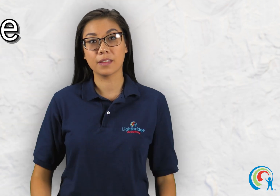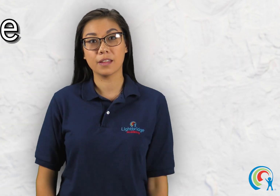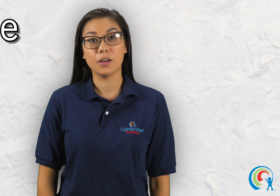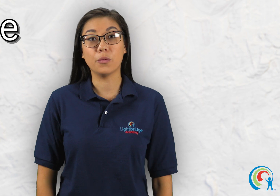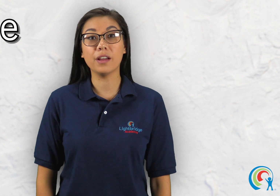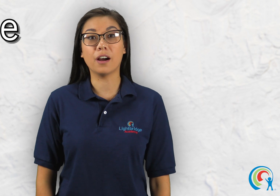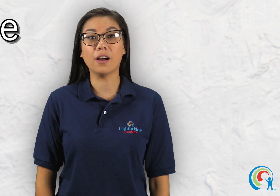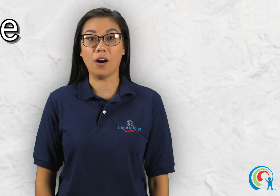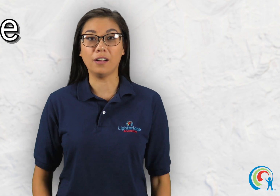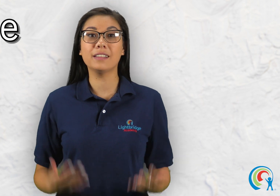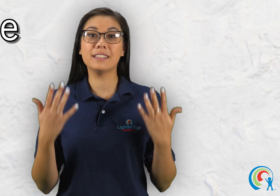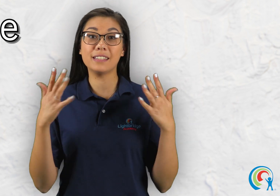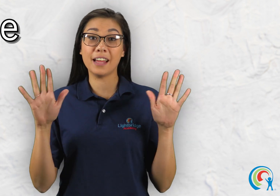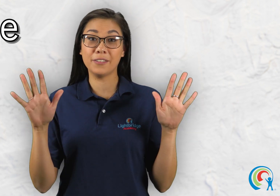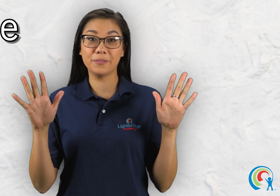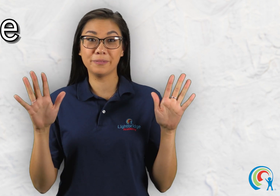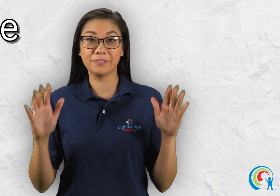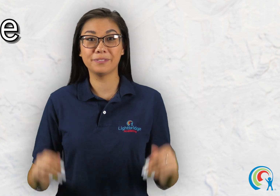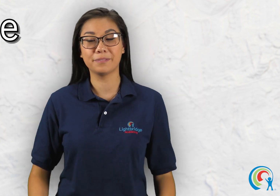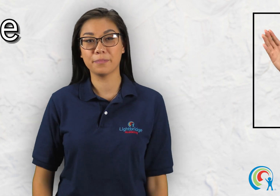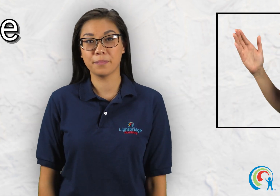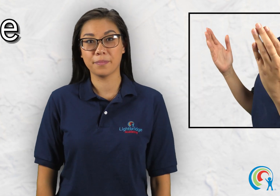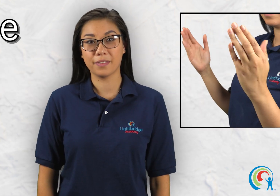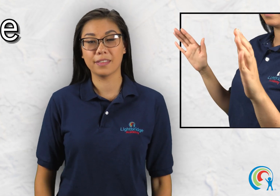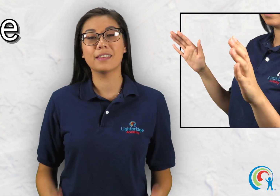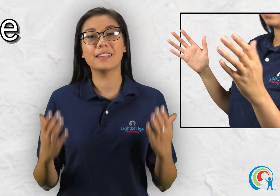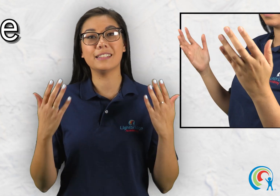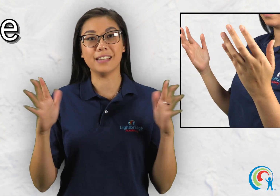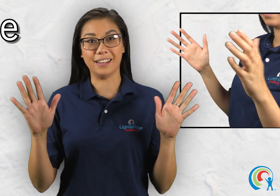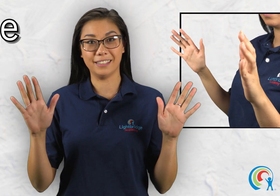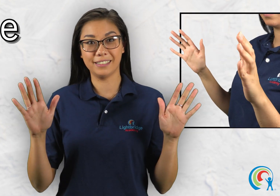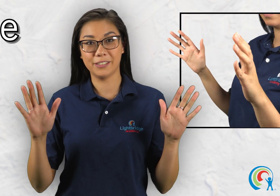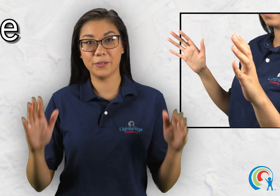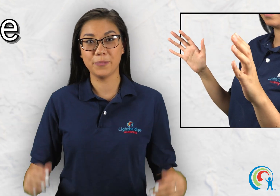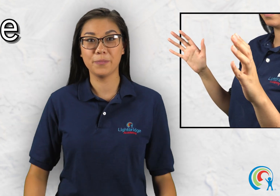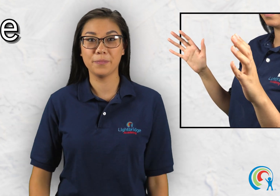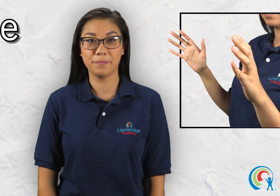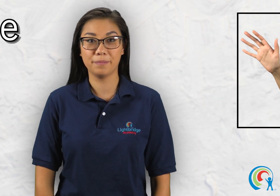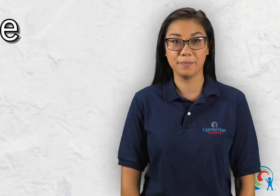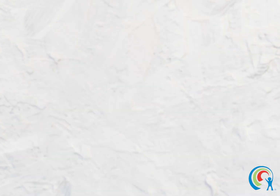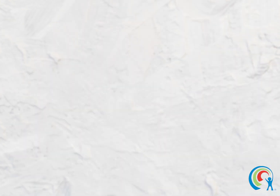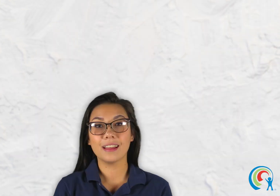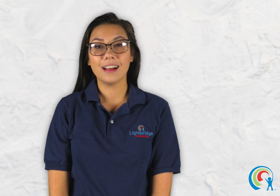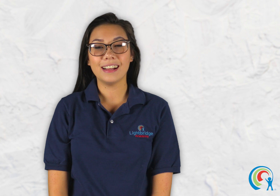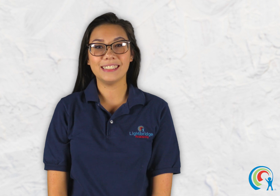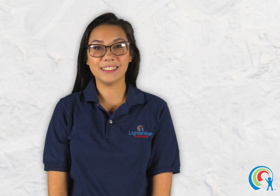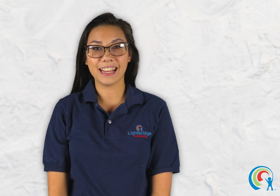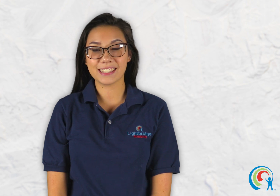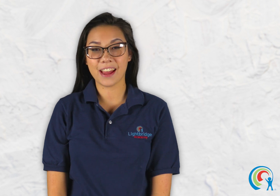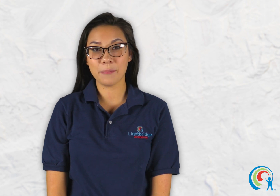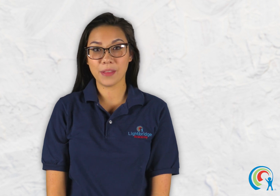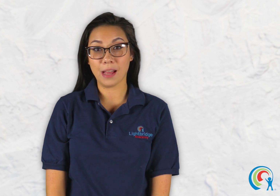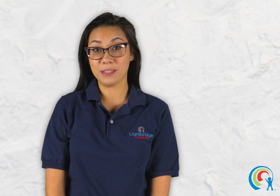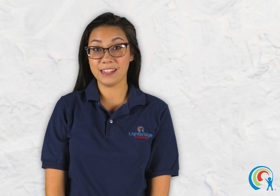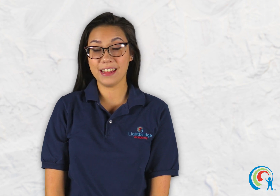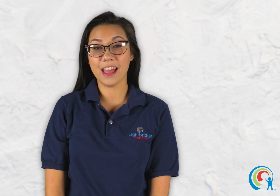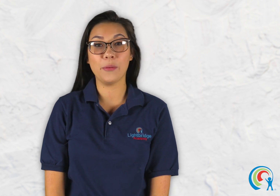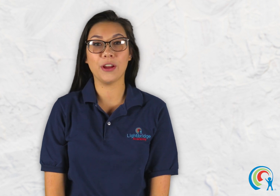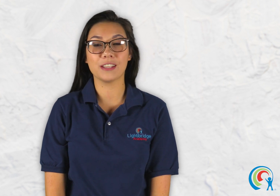we are all done done until next time I'm Sydney and we are